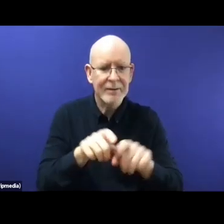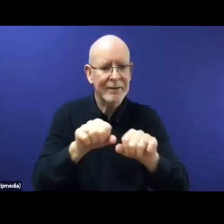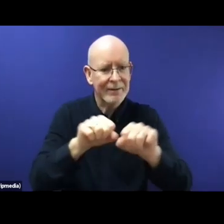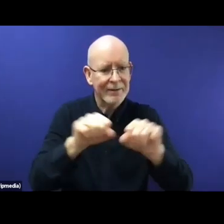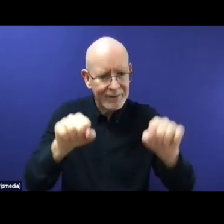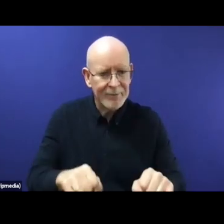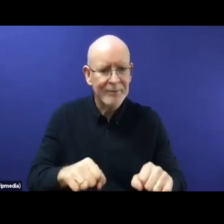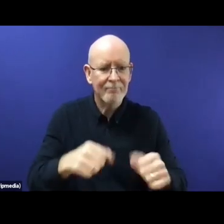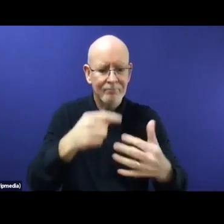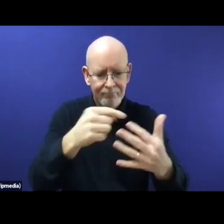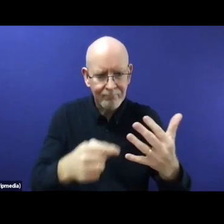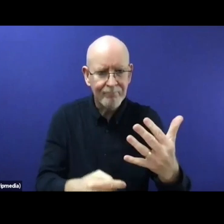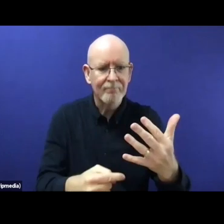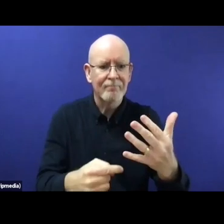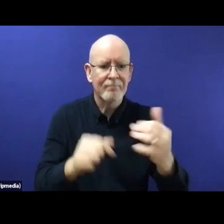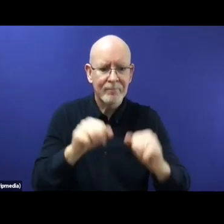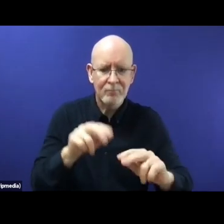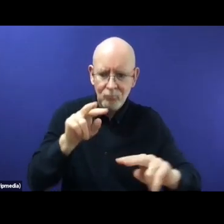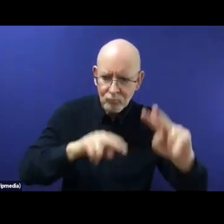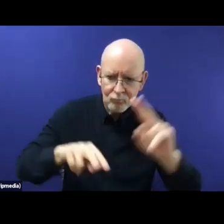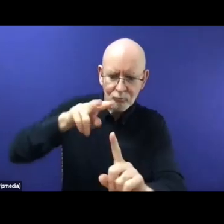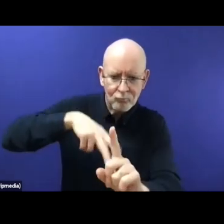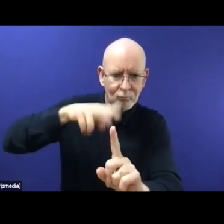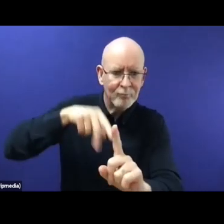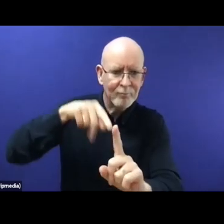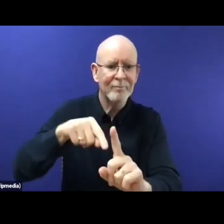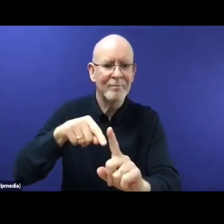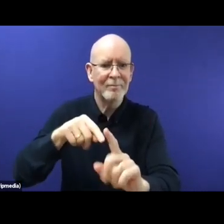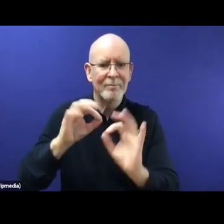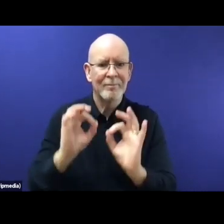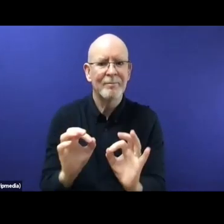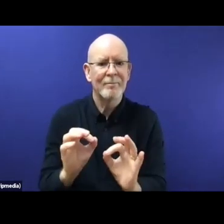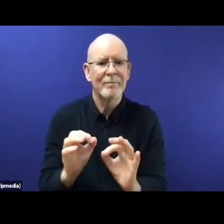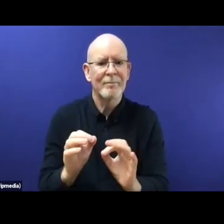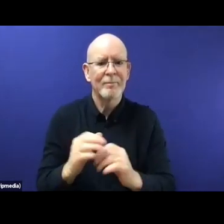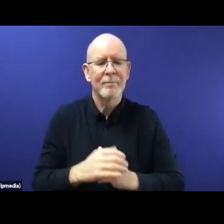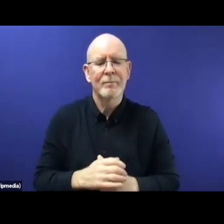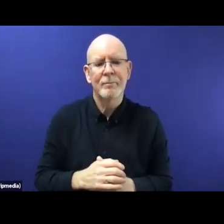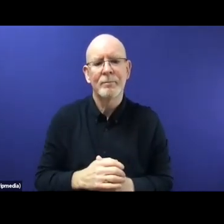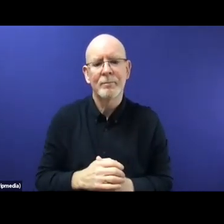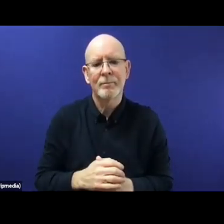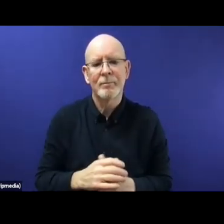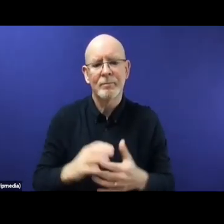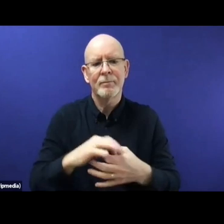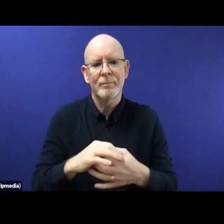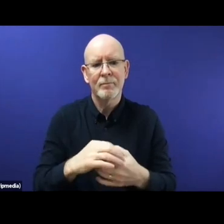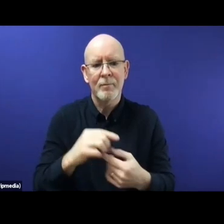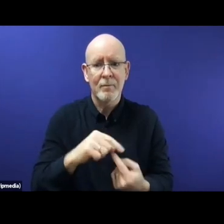for Moria 2 or whatever name of hotspots you may want to illustrate, to use for